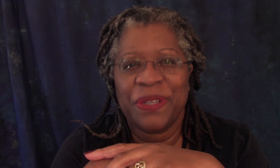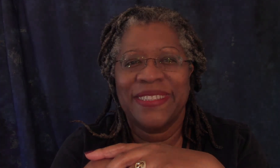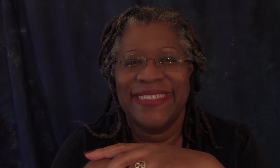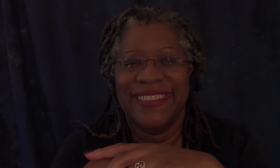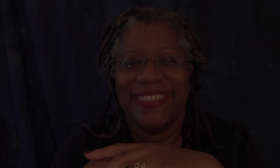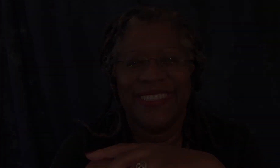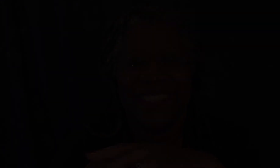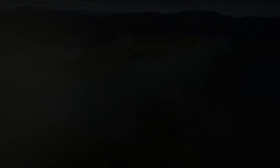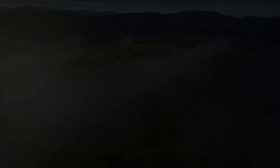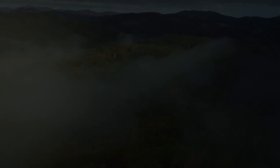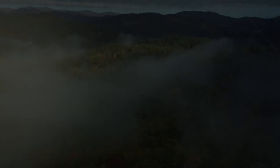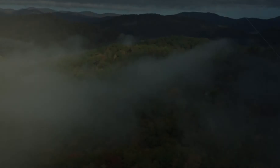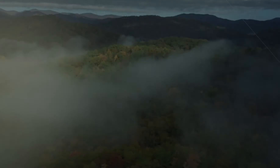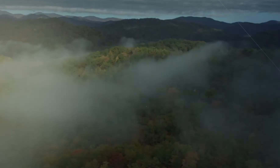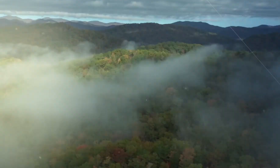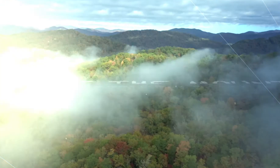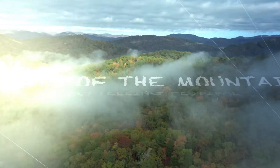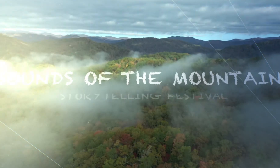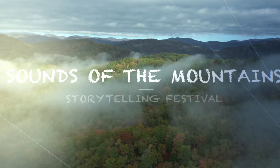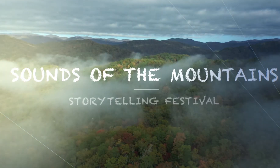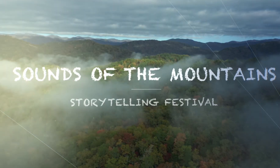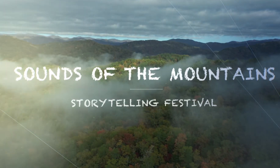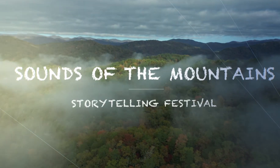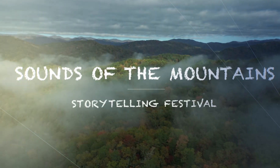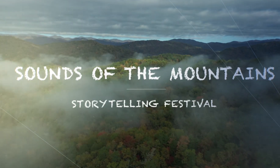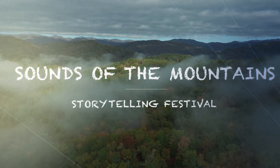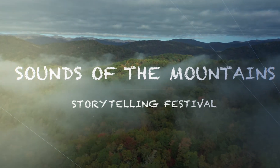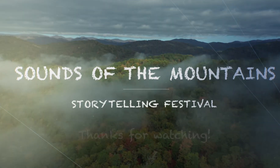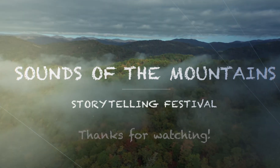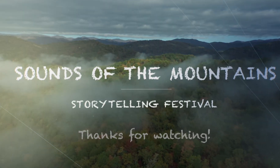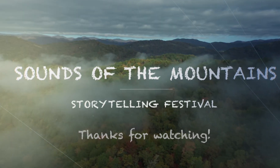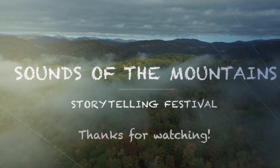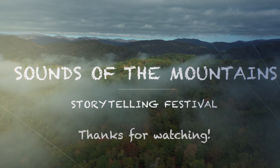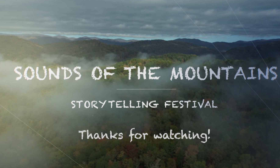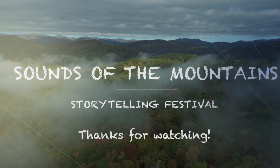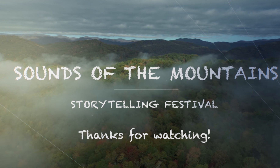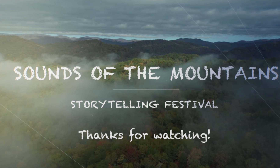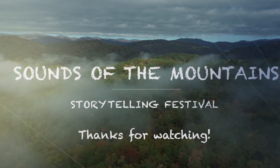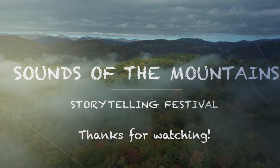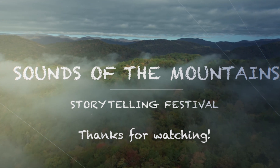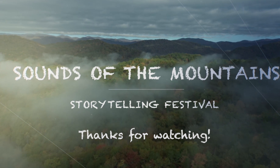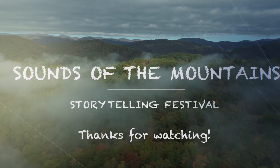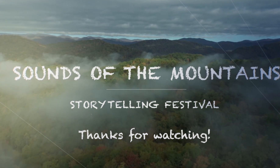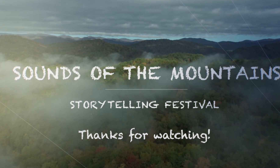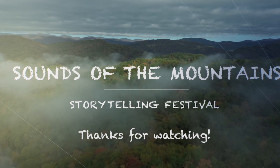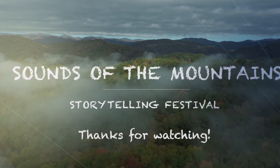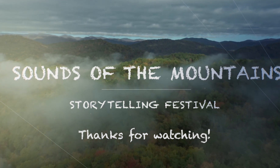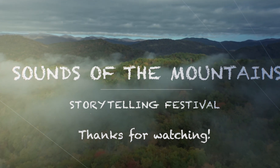we hope the festival will be back home in person next year and need your help in getting